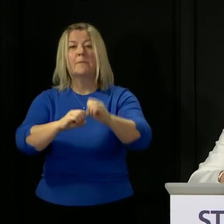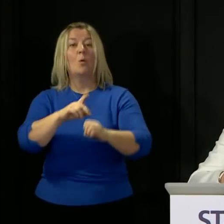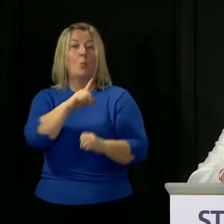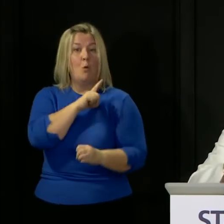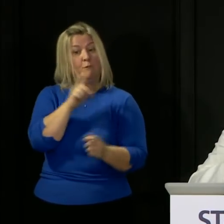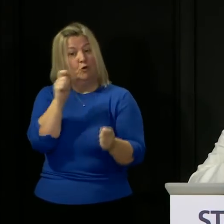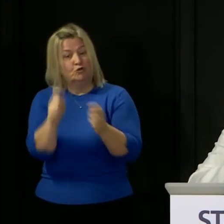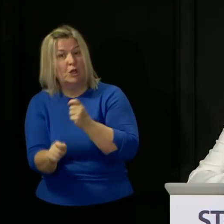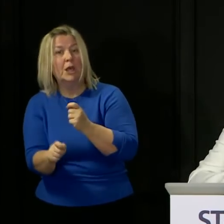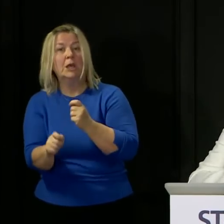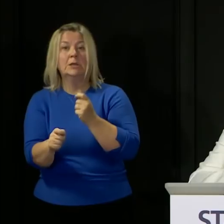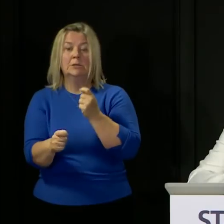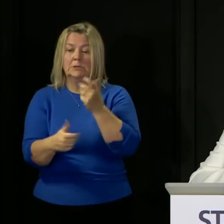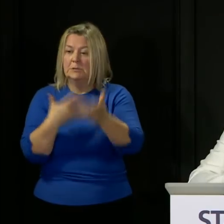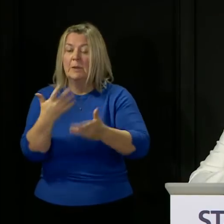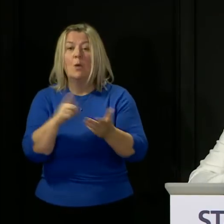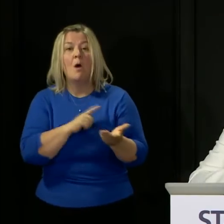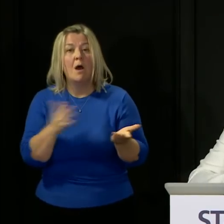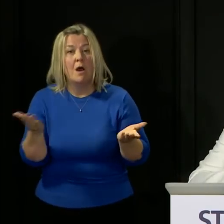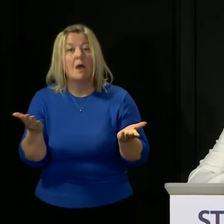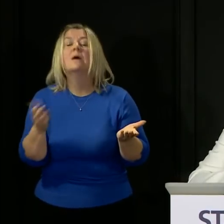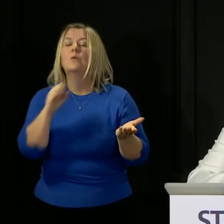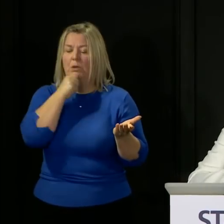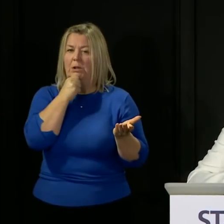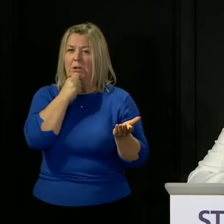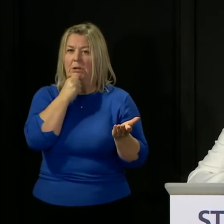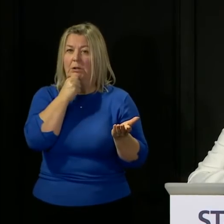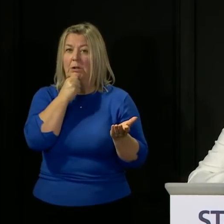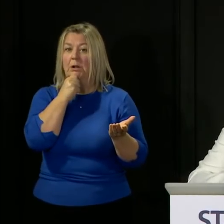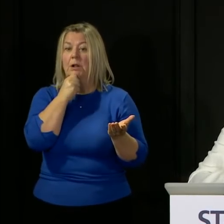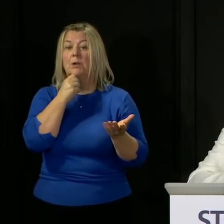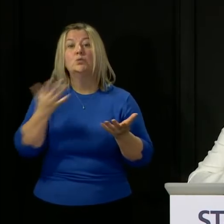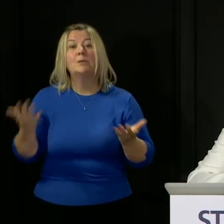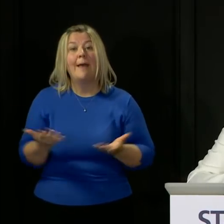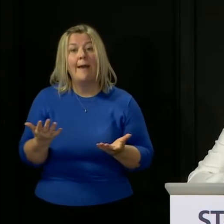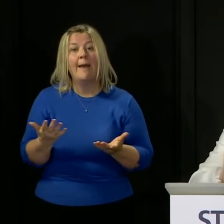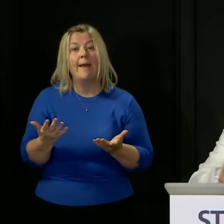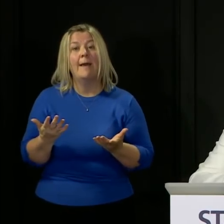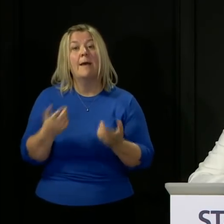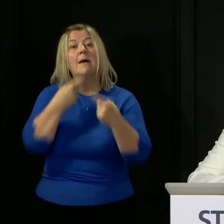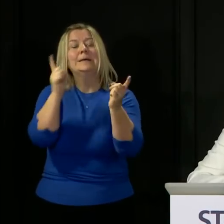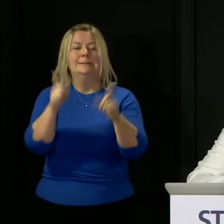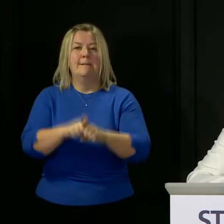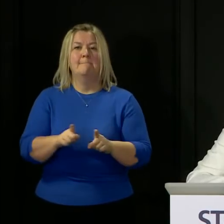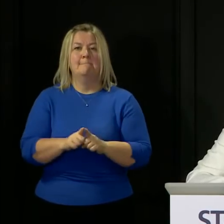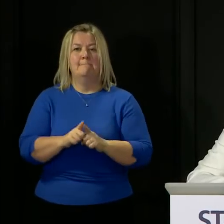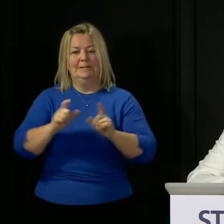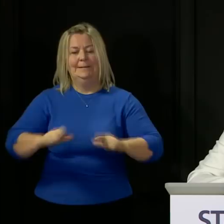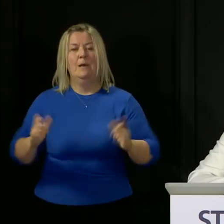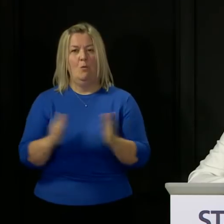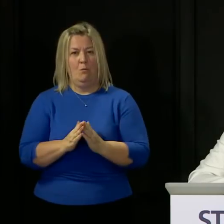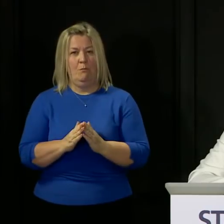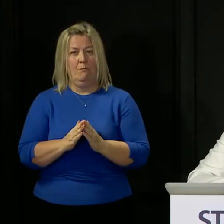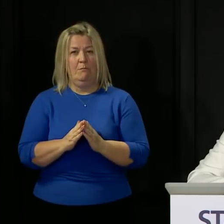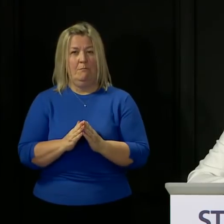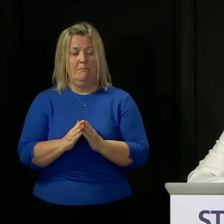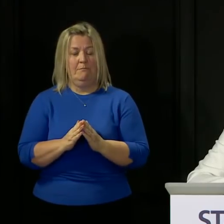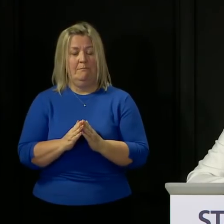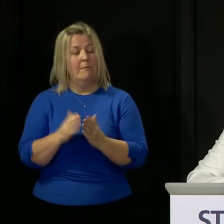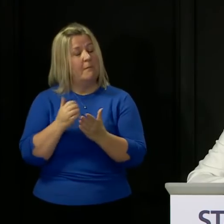making those changes but for now the message is as it has been and it's really important I keep coming back to this point but it is